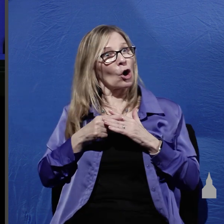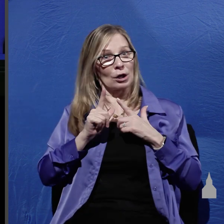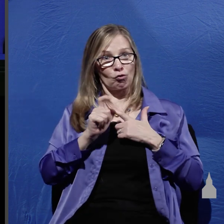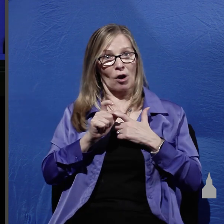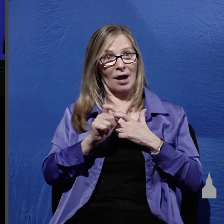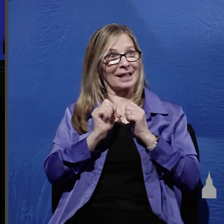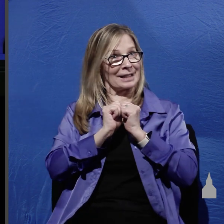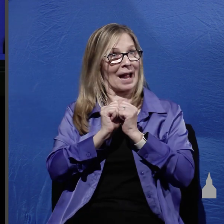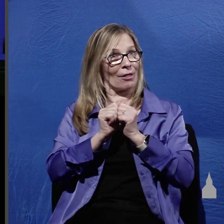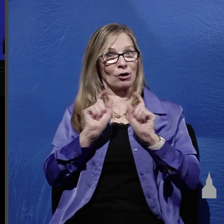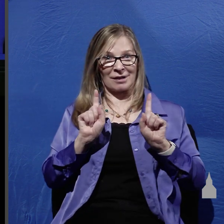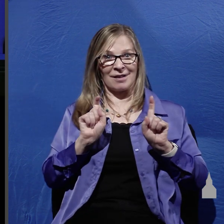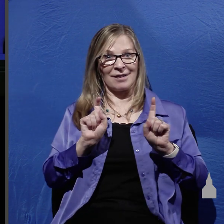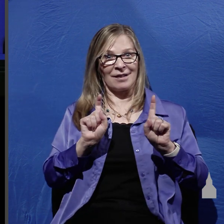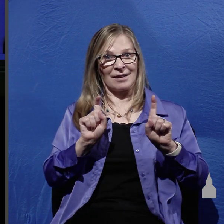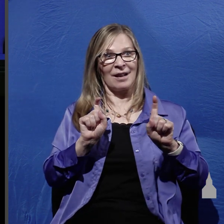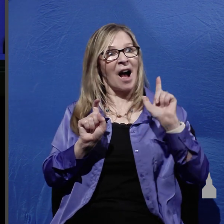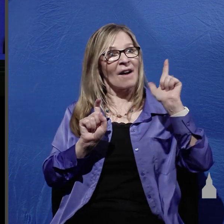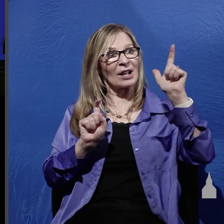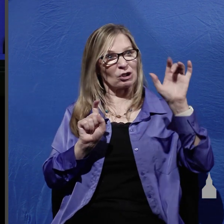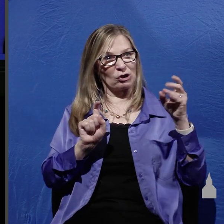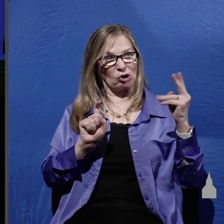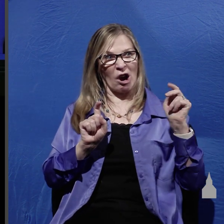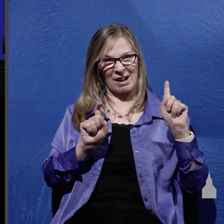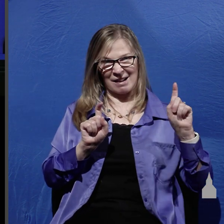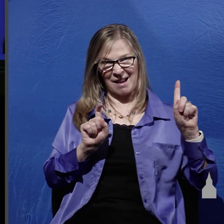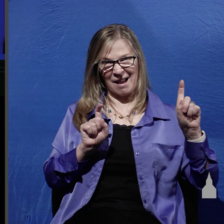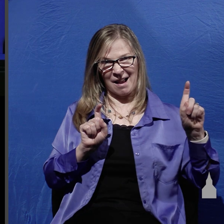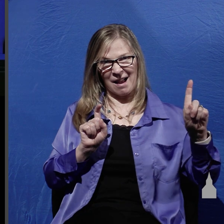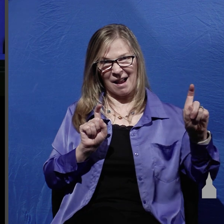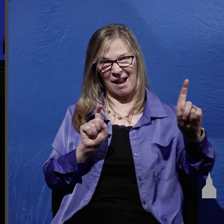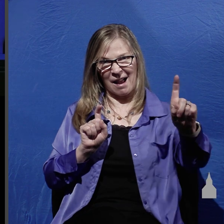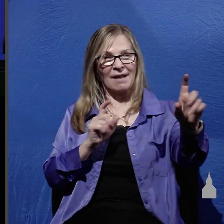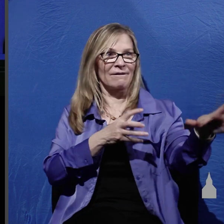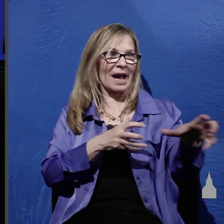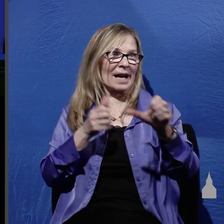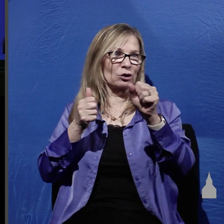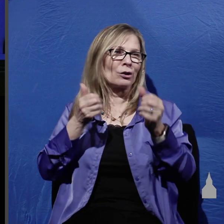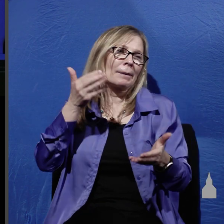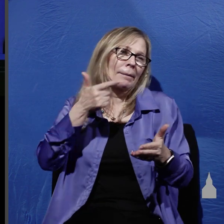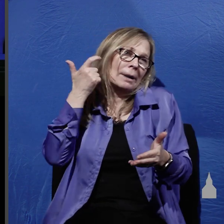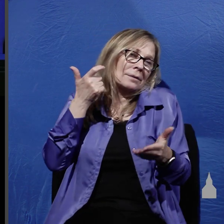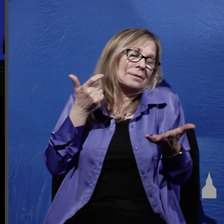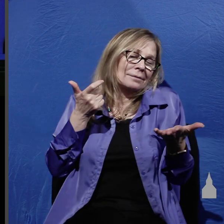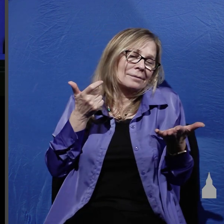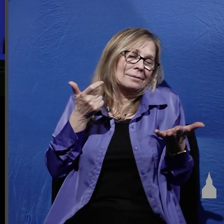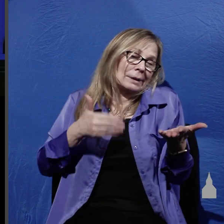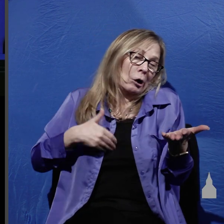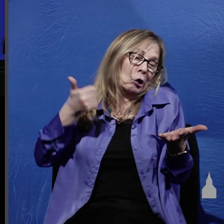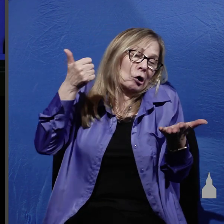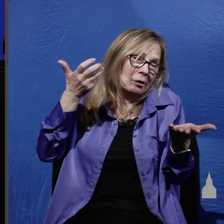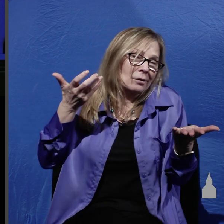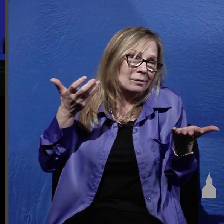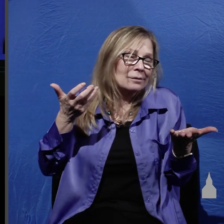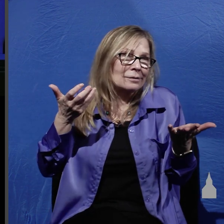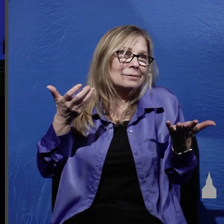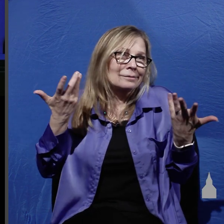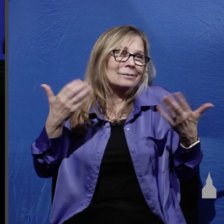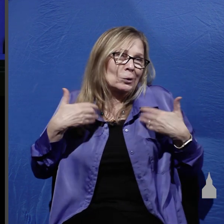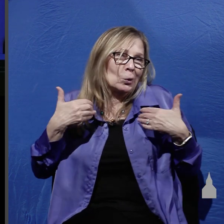eventually John ran ahead of Peter because he was faster most likely because he was younger he had youth on his side it only